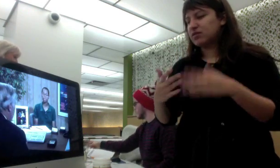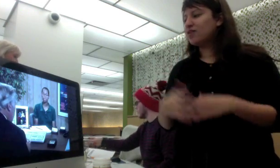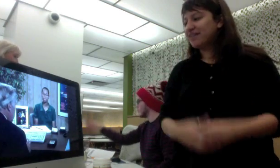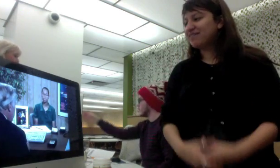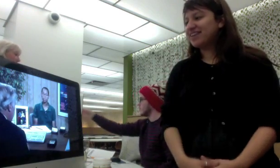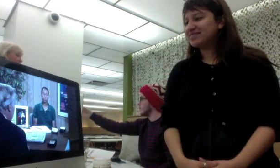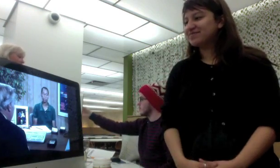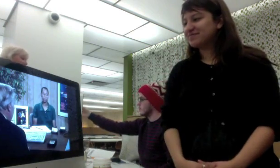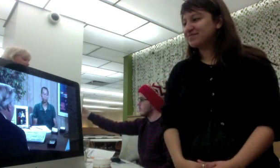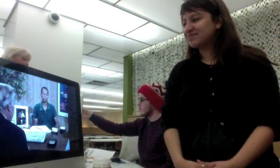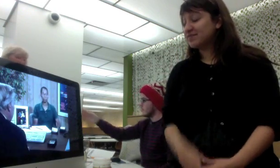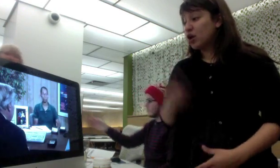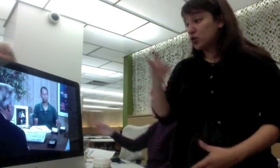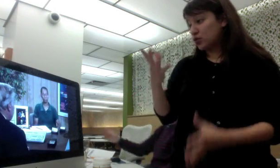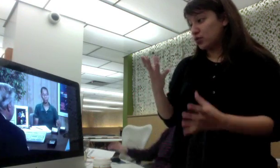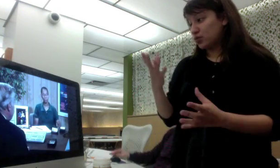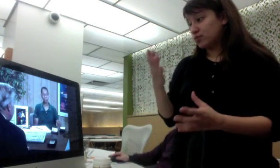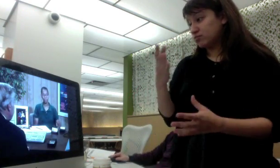Okay, fine.